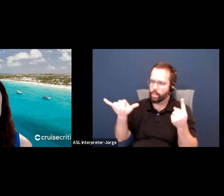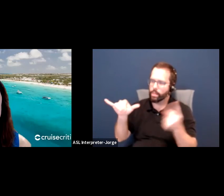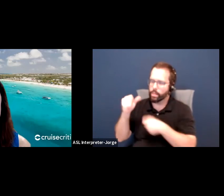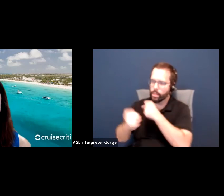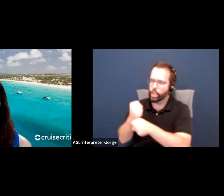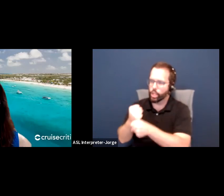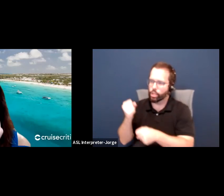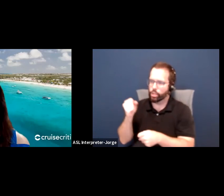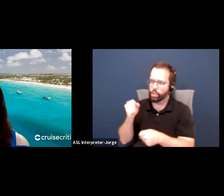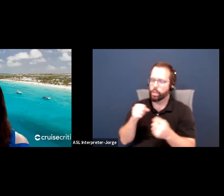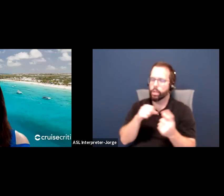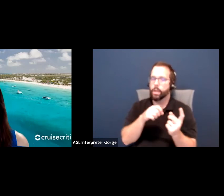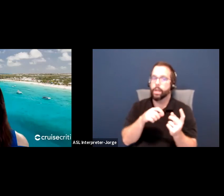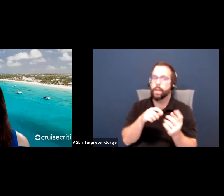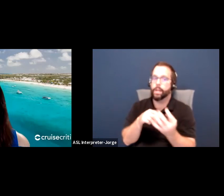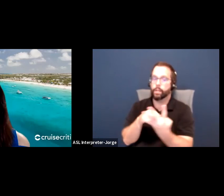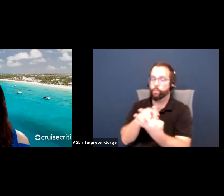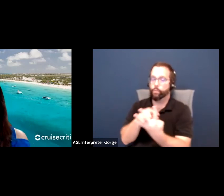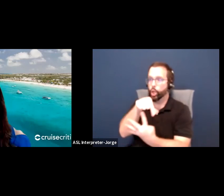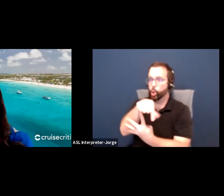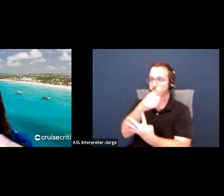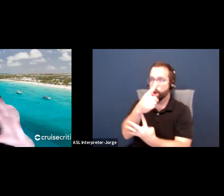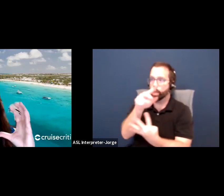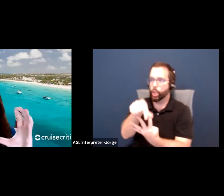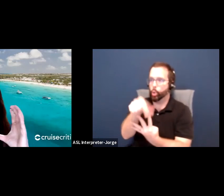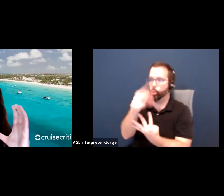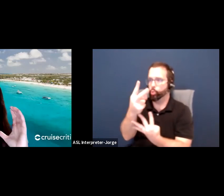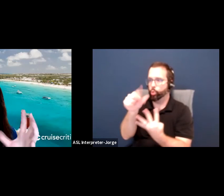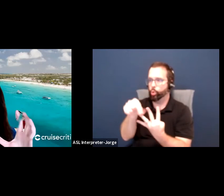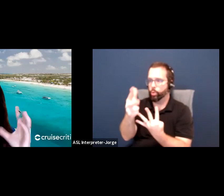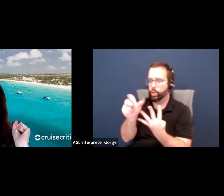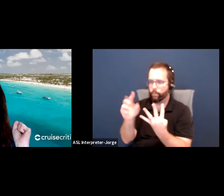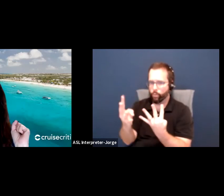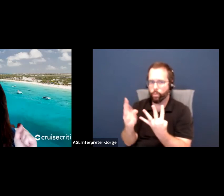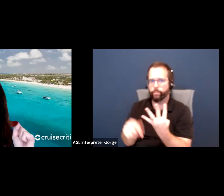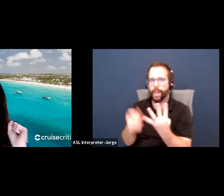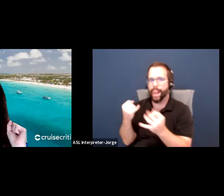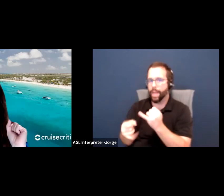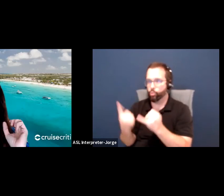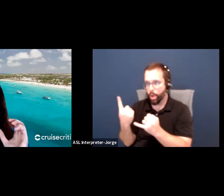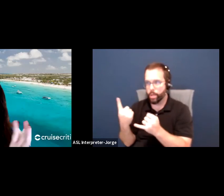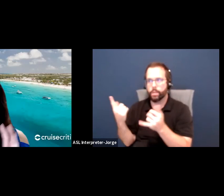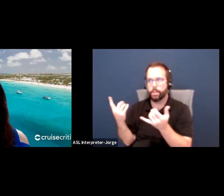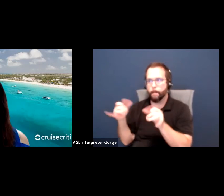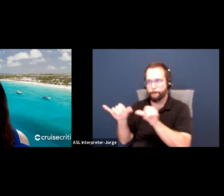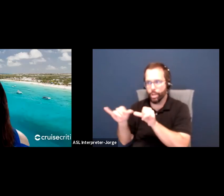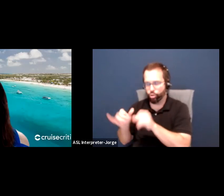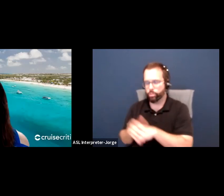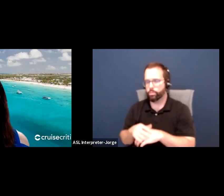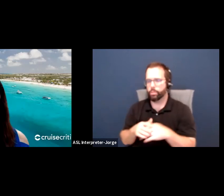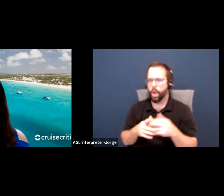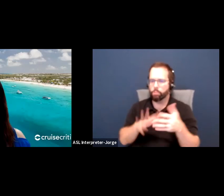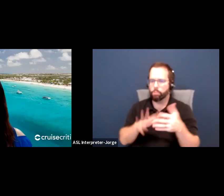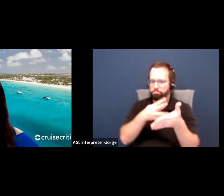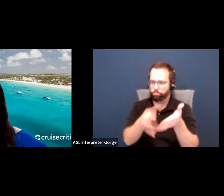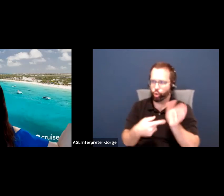Q1 to Q4, and then the last one are measures. This is a quick little dashboard to show you what we're going to do this fiscal